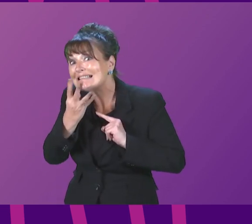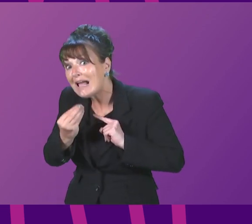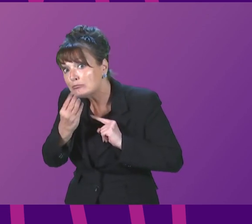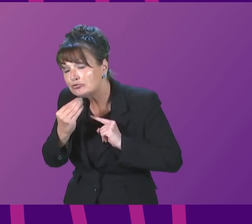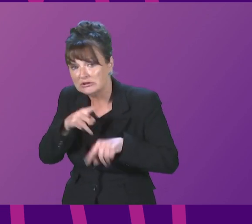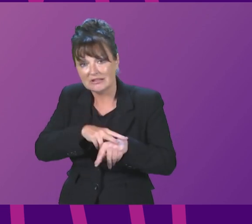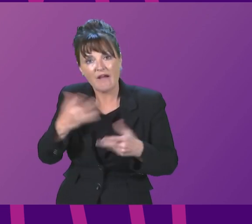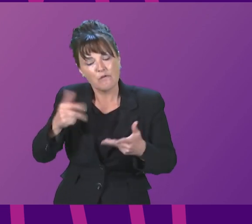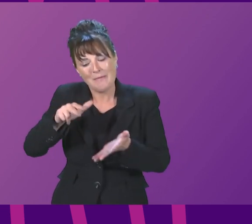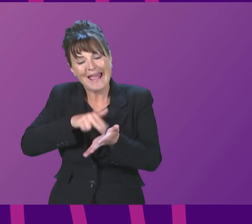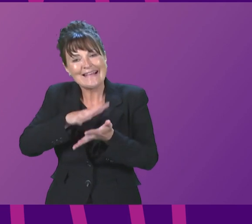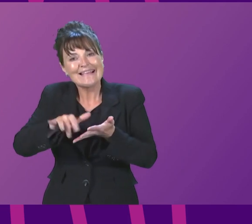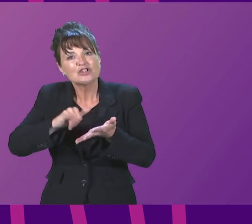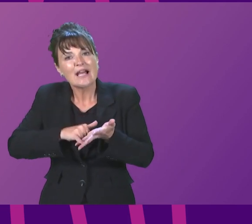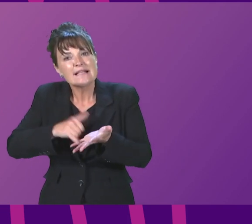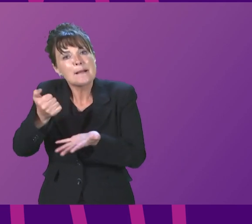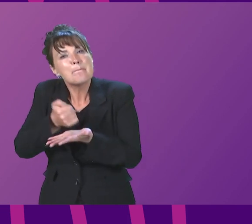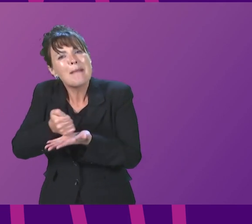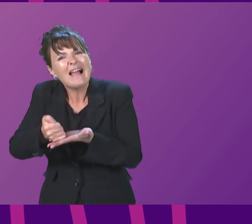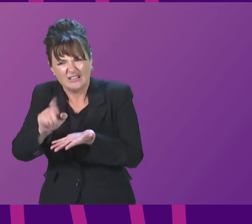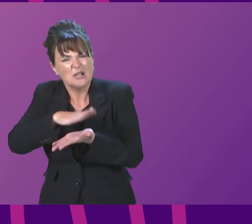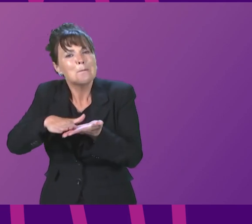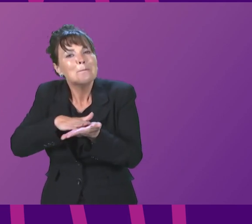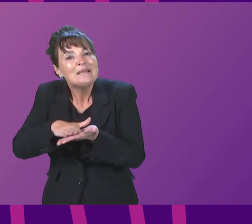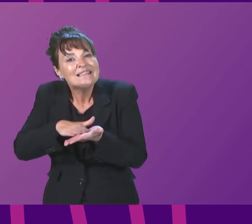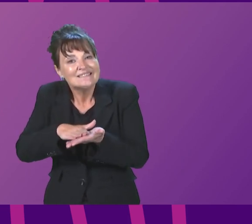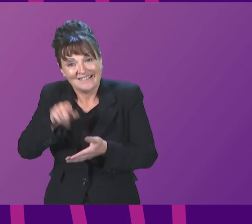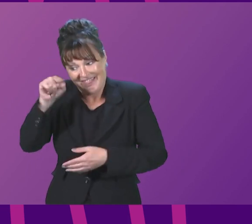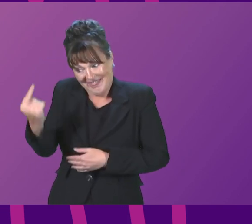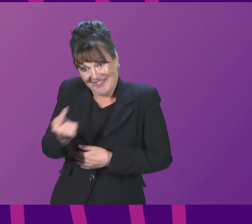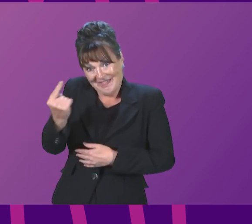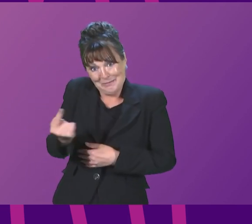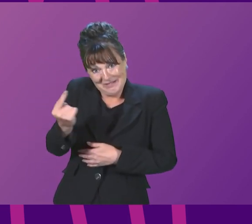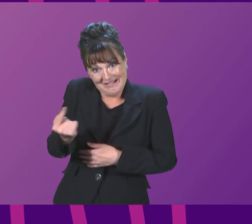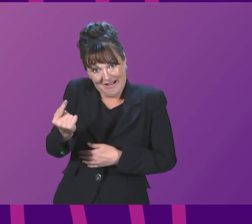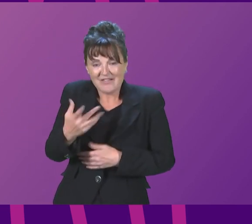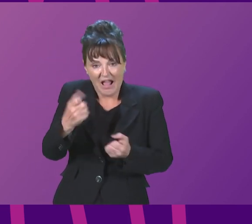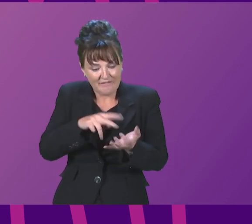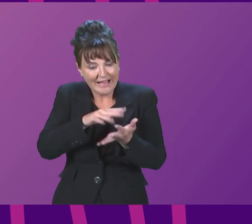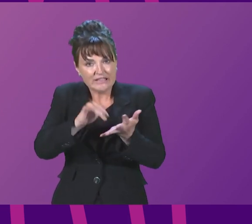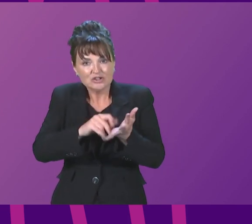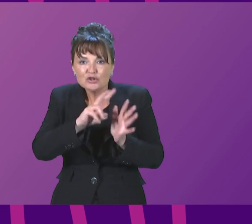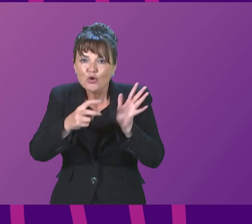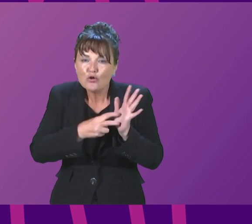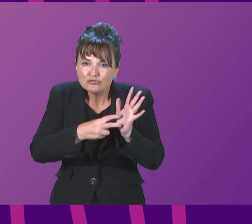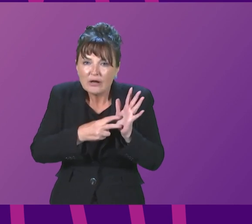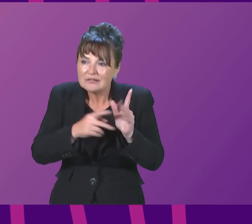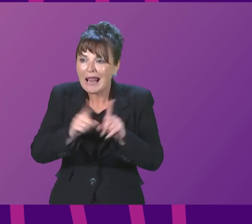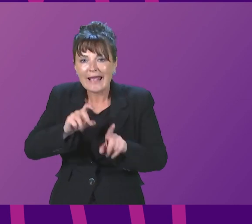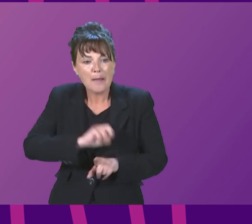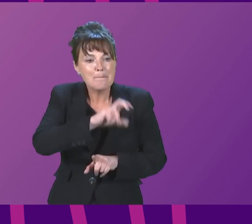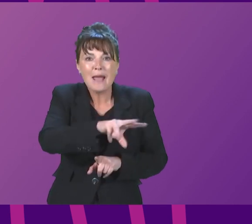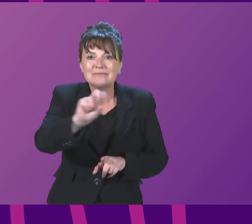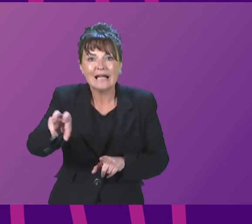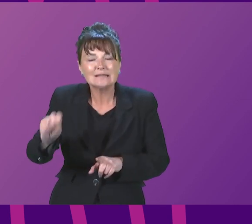and those are NHS staff on NHS contracts at NHS rates of pay In terms of NHS